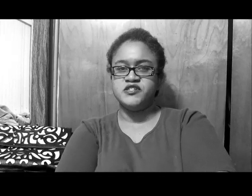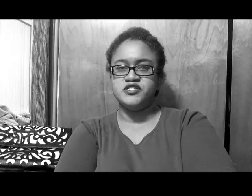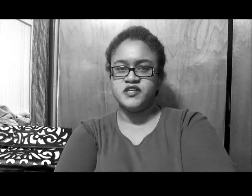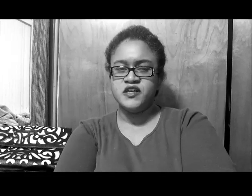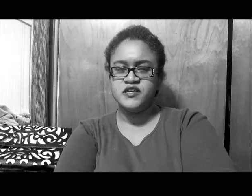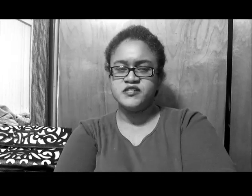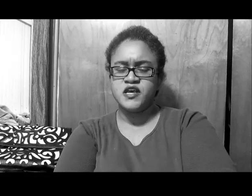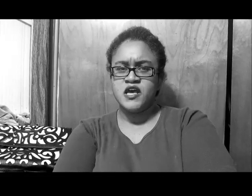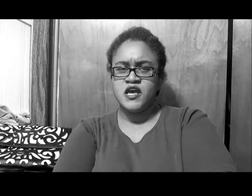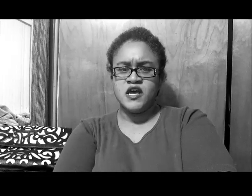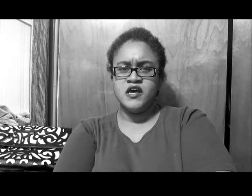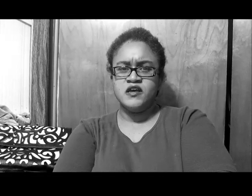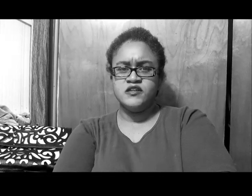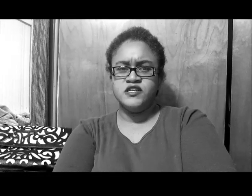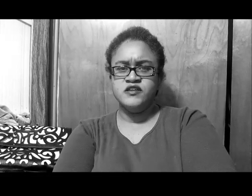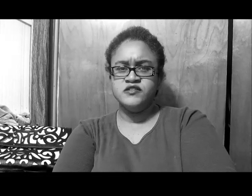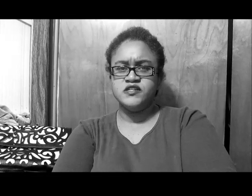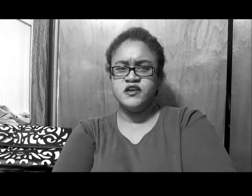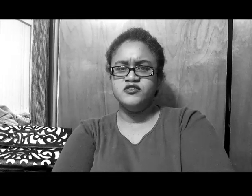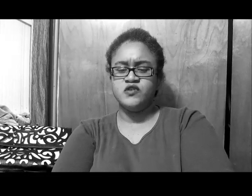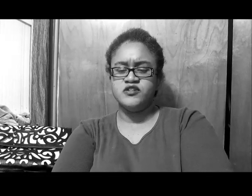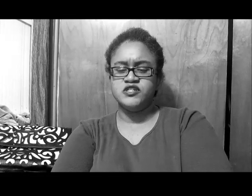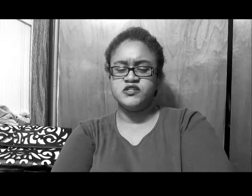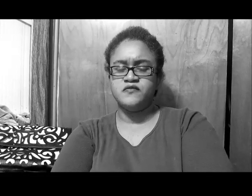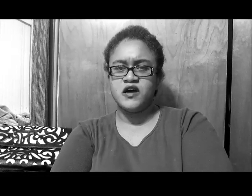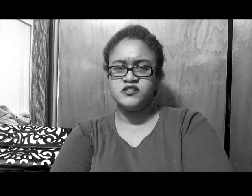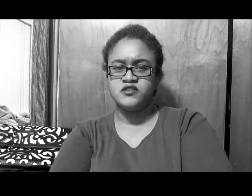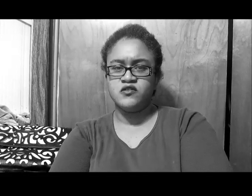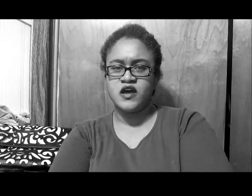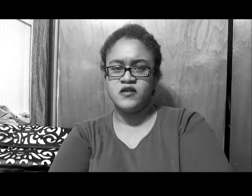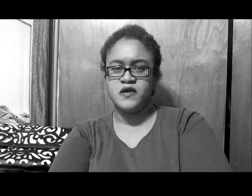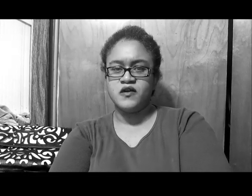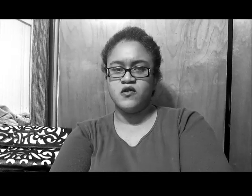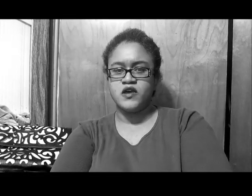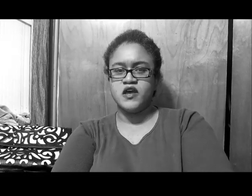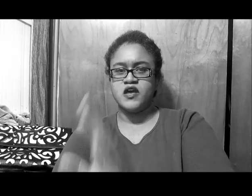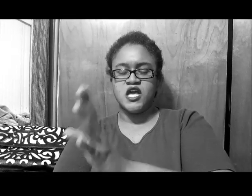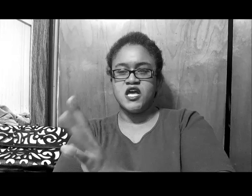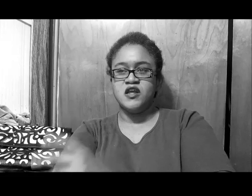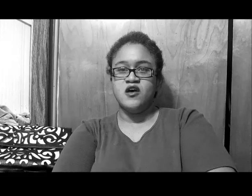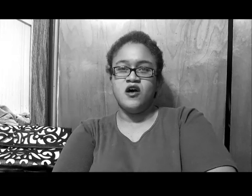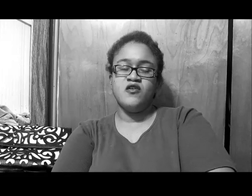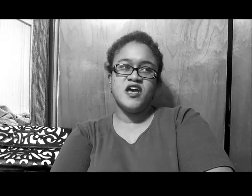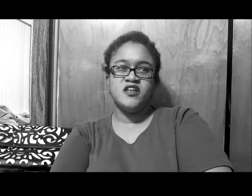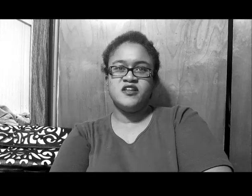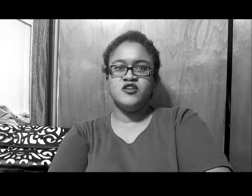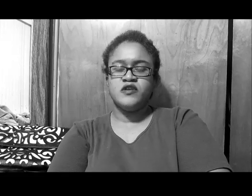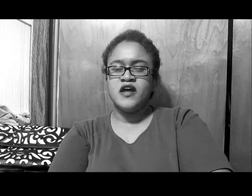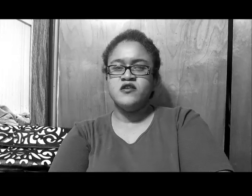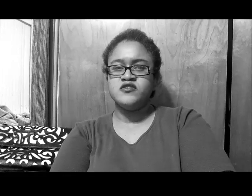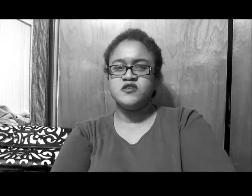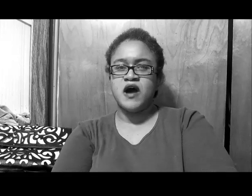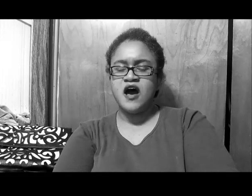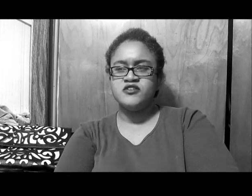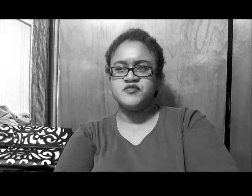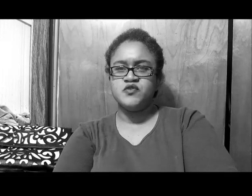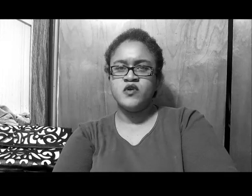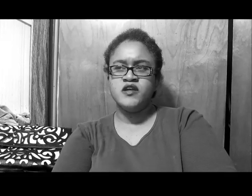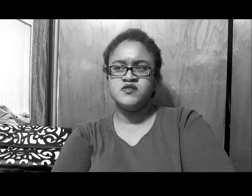that she is, and continues to sit here, try to justify, you know, kind of like, okay, and, okay, you know, you had a nurse to apologize, but the way he's